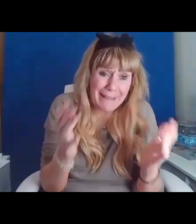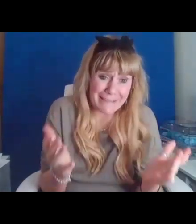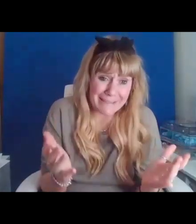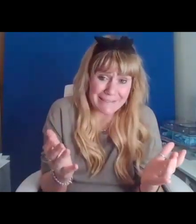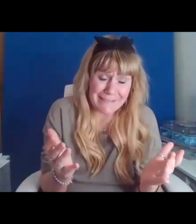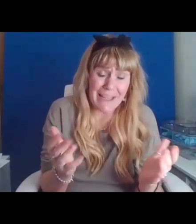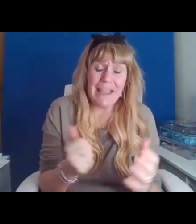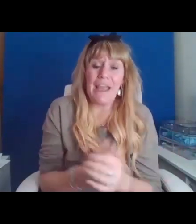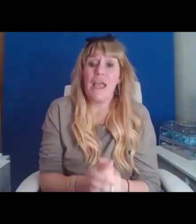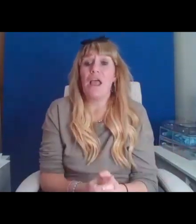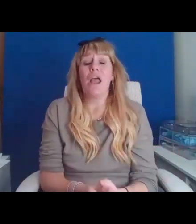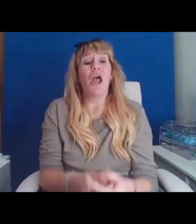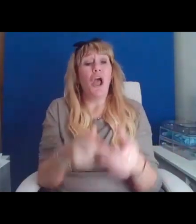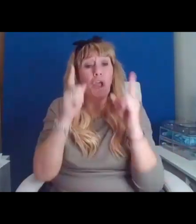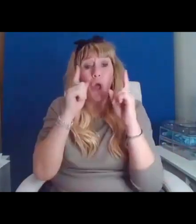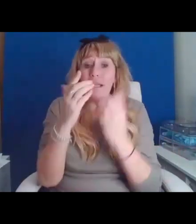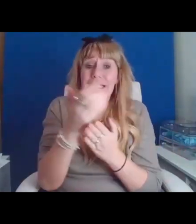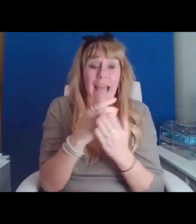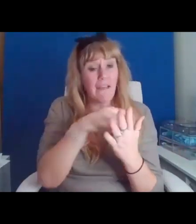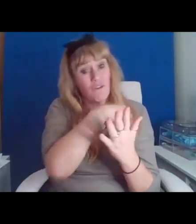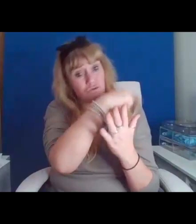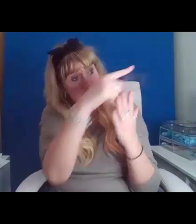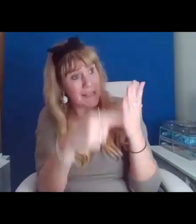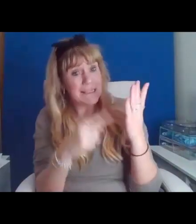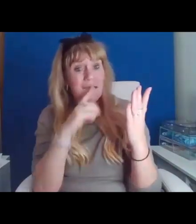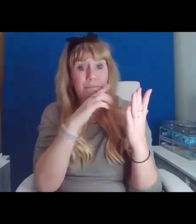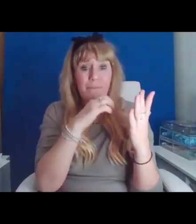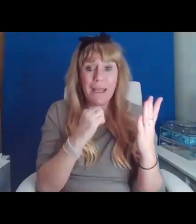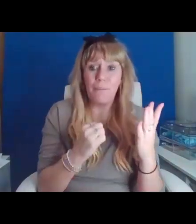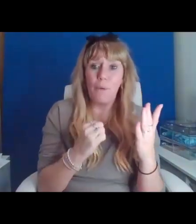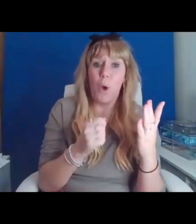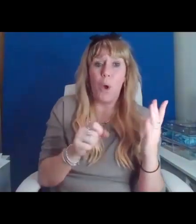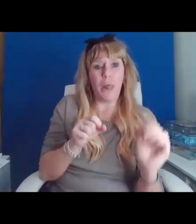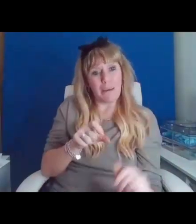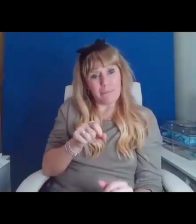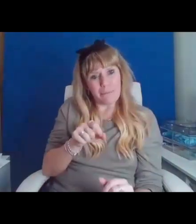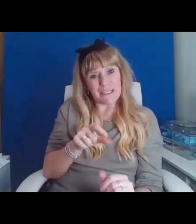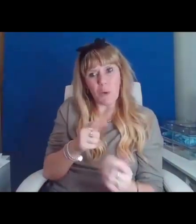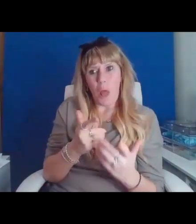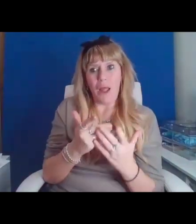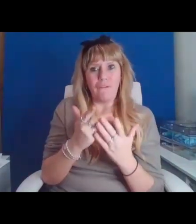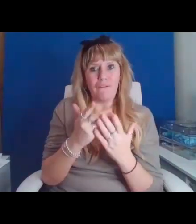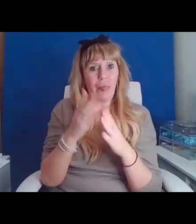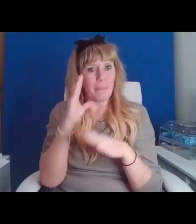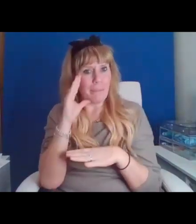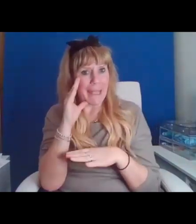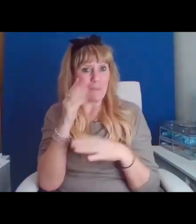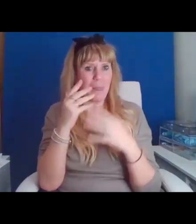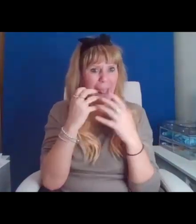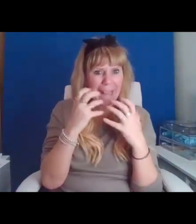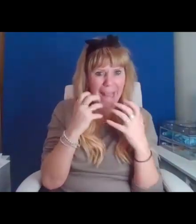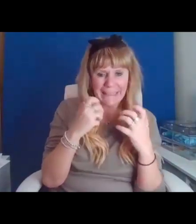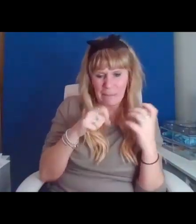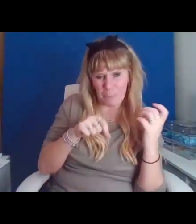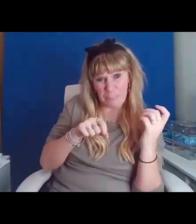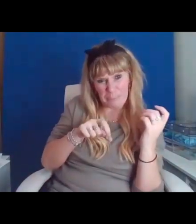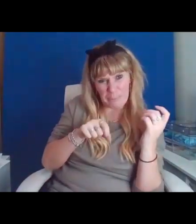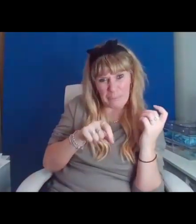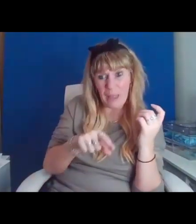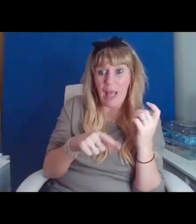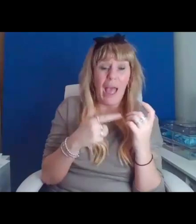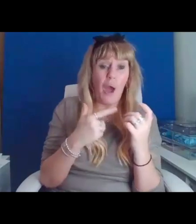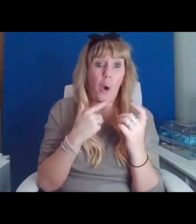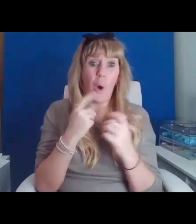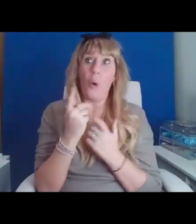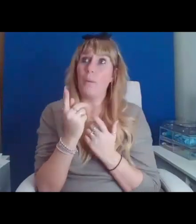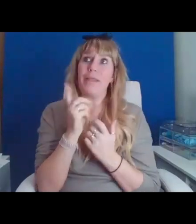save the people with rescue cats that piss all over the bed. God save the hopeless Swifties with shit songs stuck in their